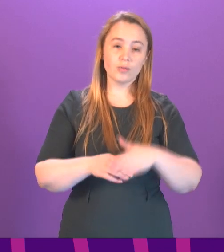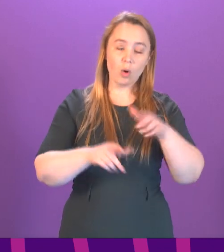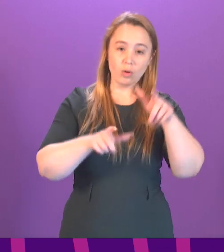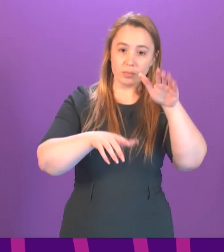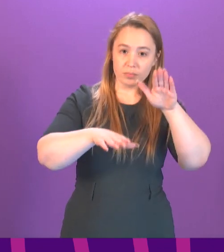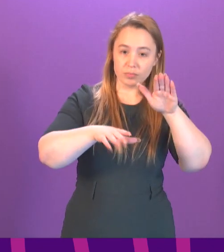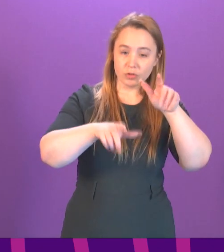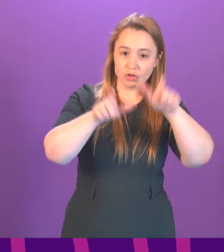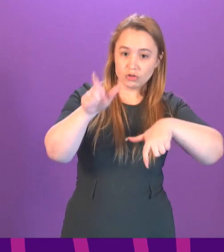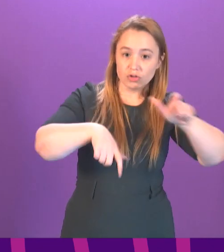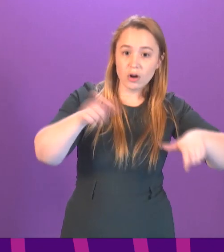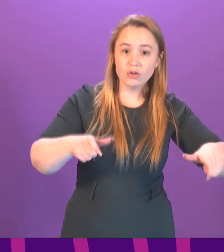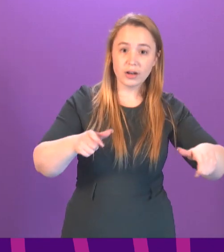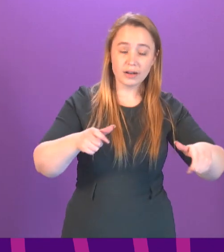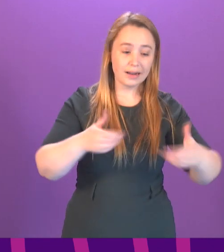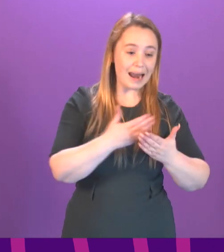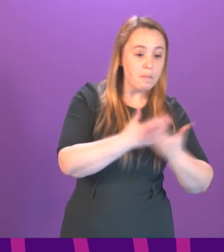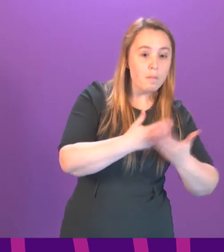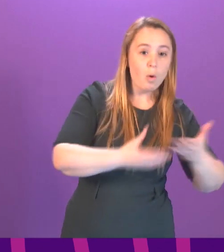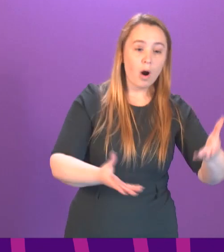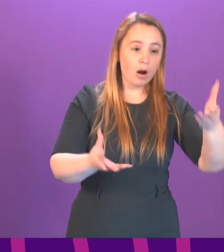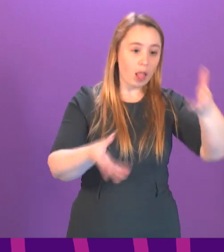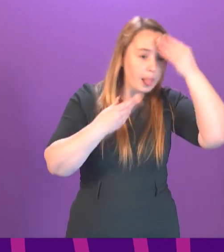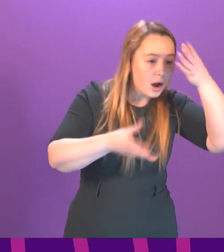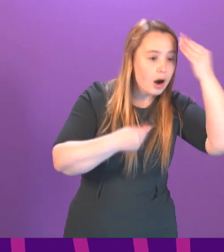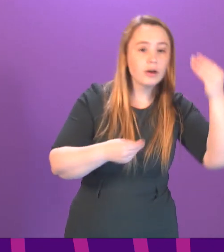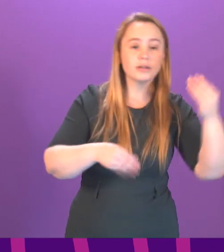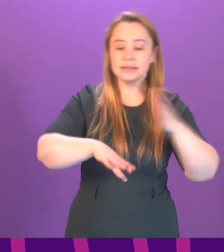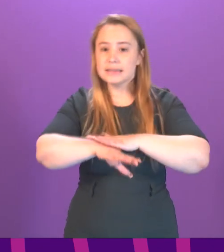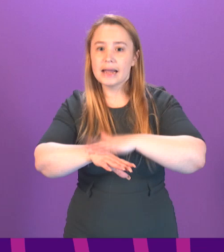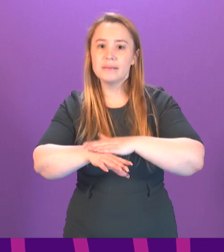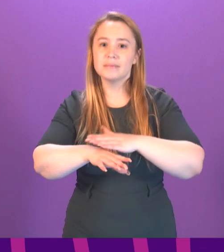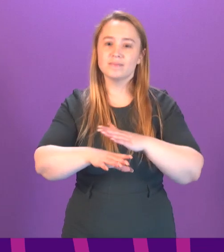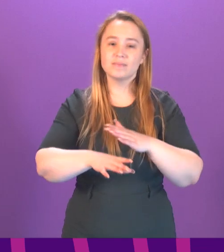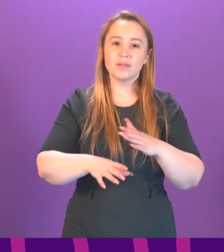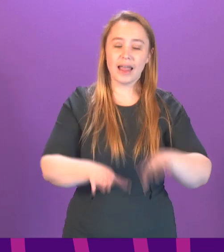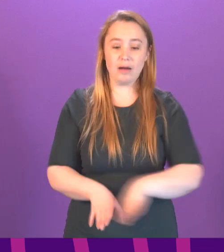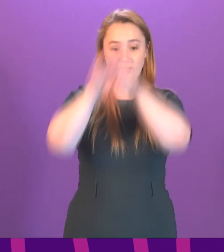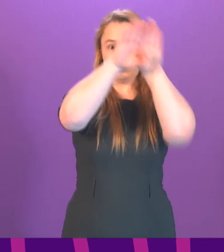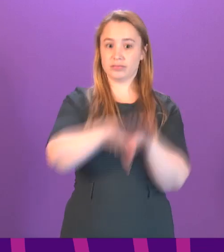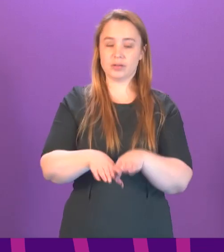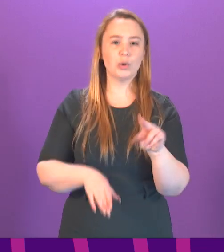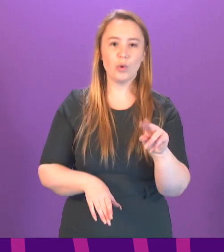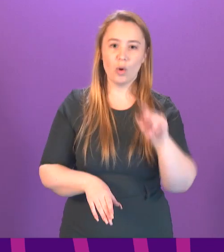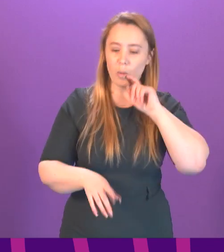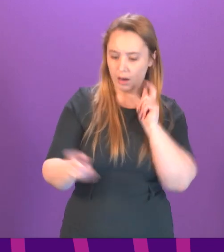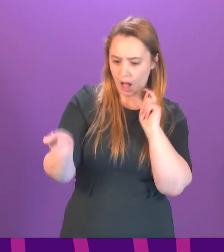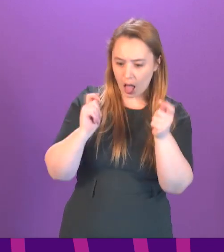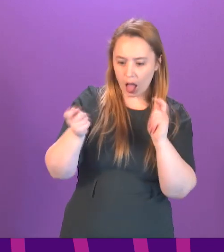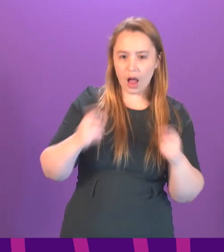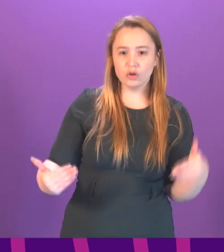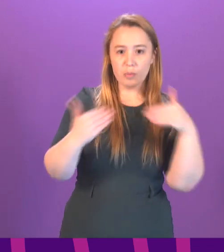time or the intensity of learning time. Individual schools will work with pupils as they do every year to identify ways to supplement